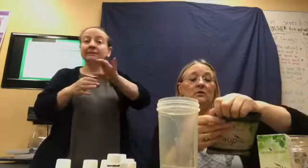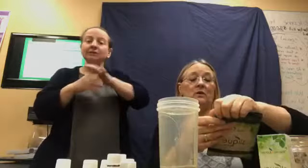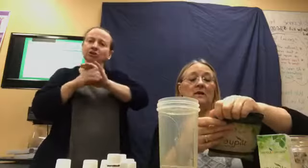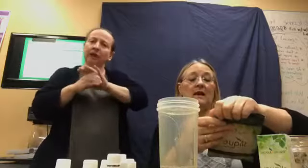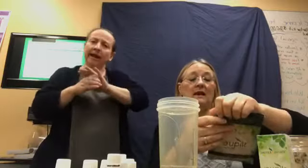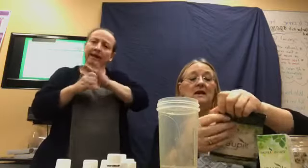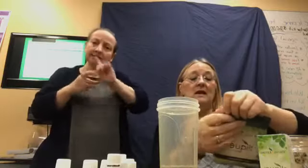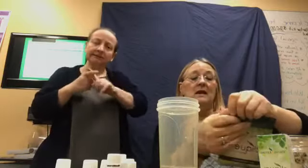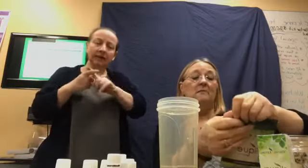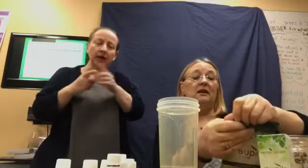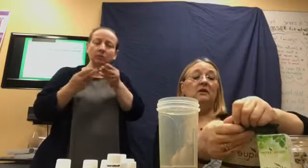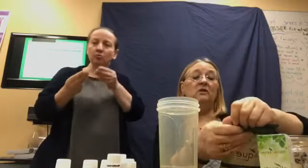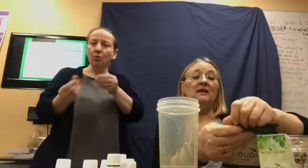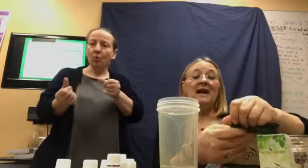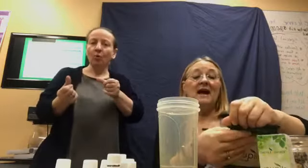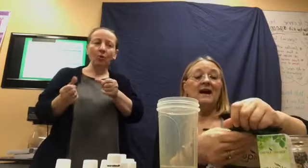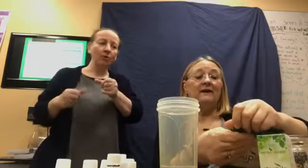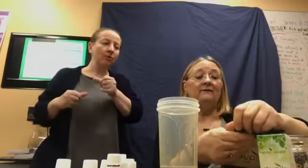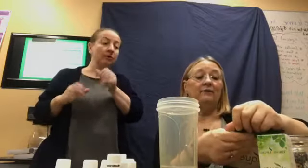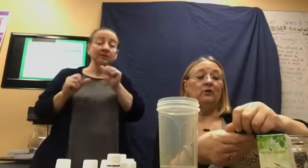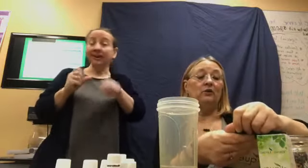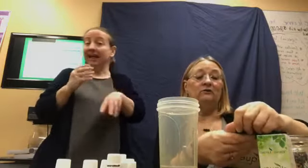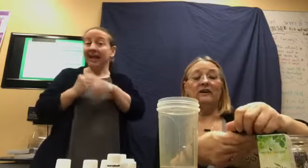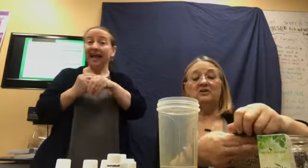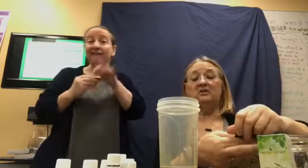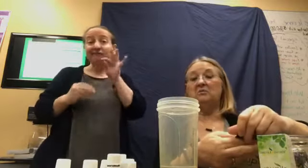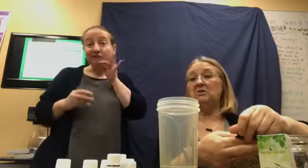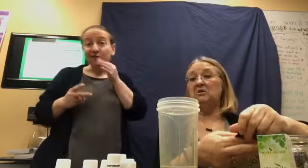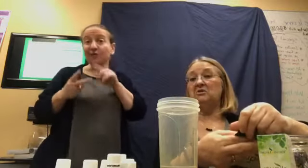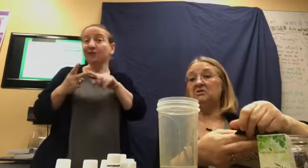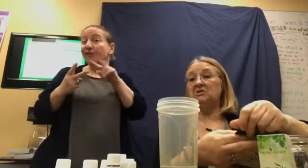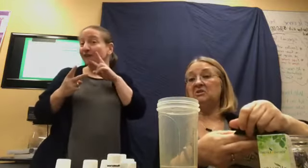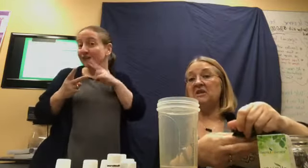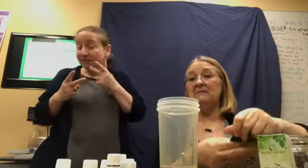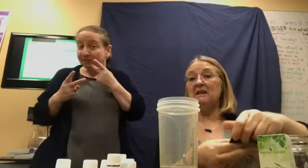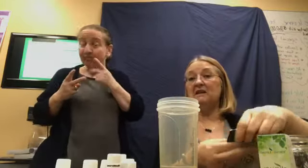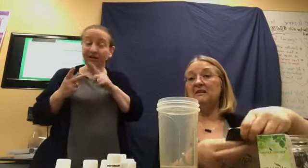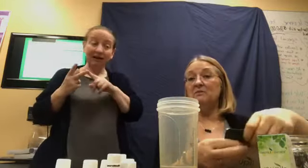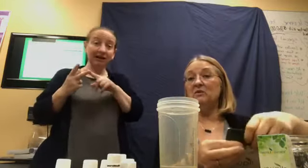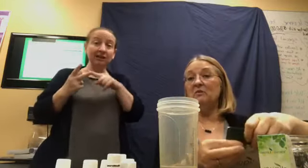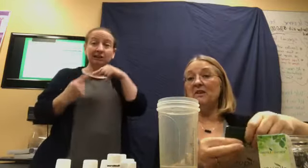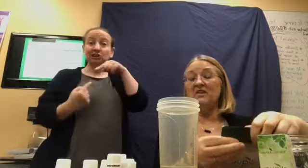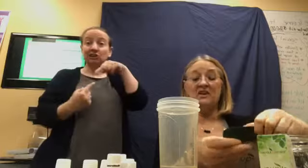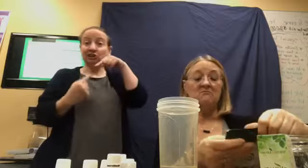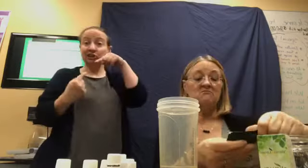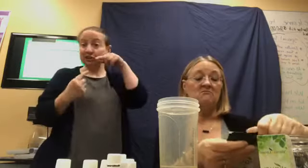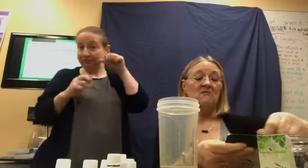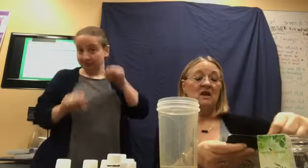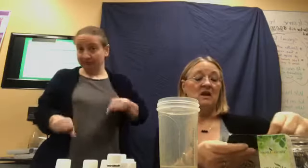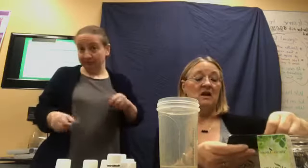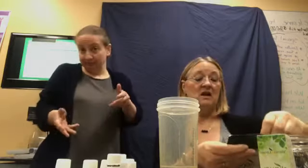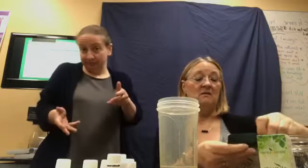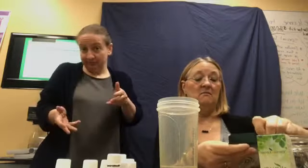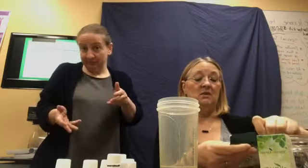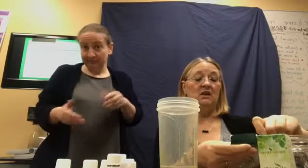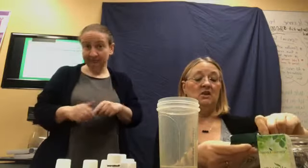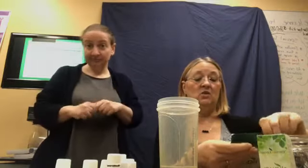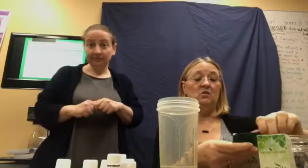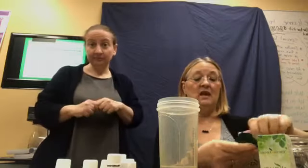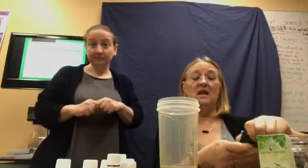Okay. But, you can add fruit, vegetables, and make a smoothie with it. Um. You can